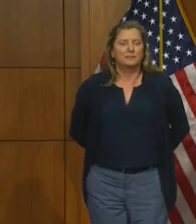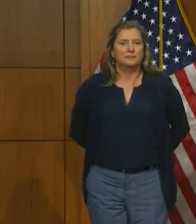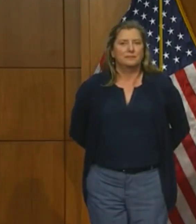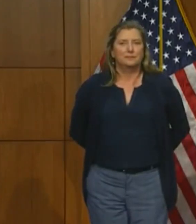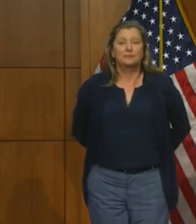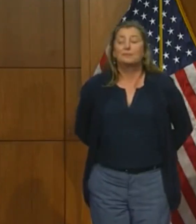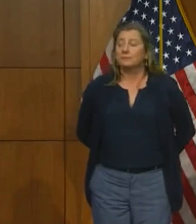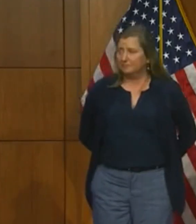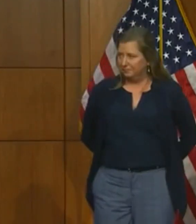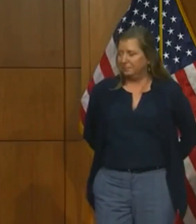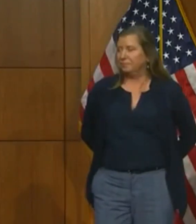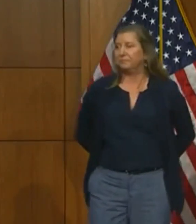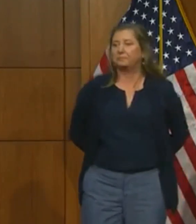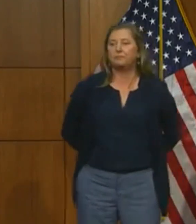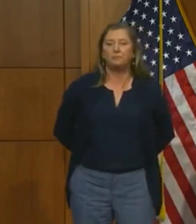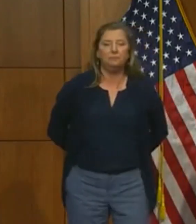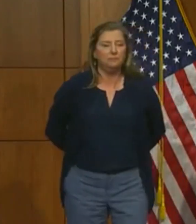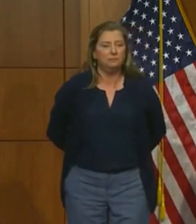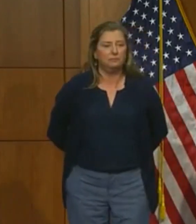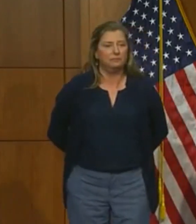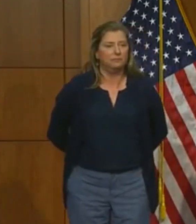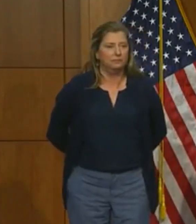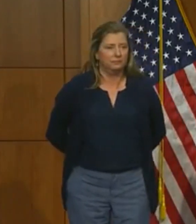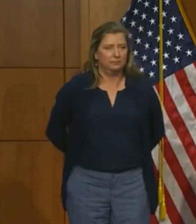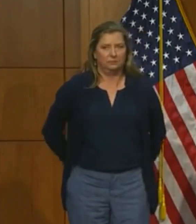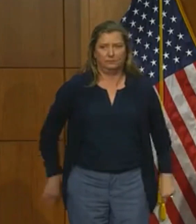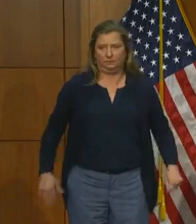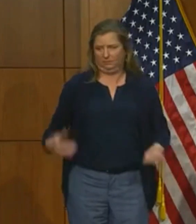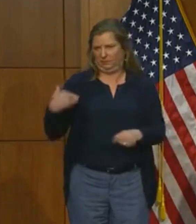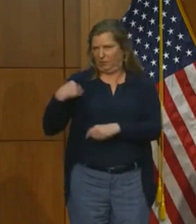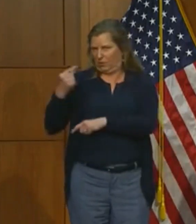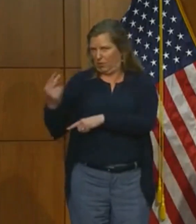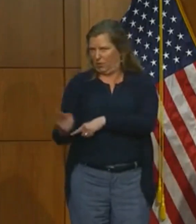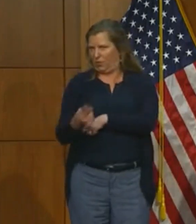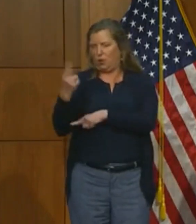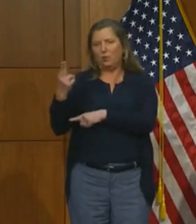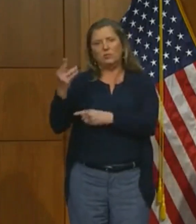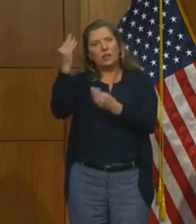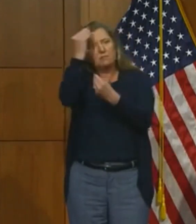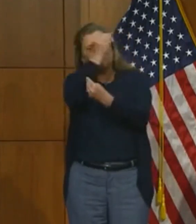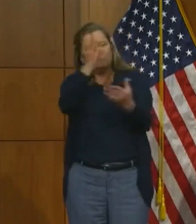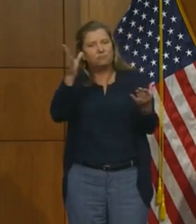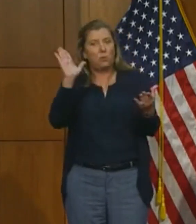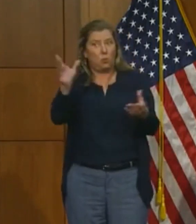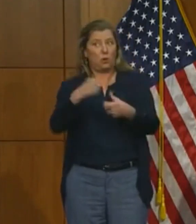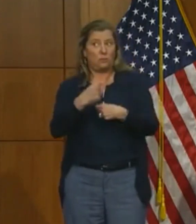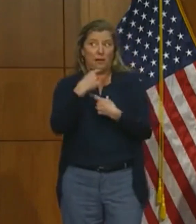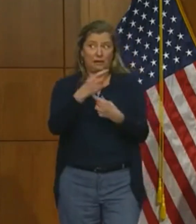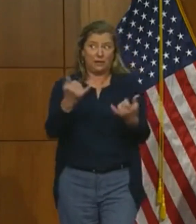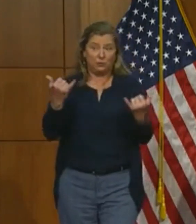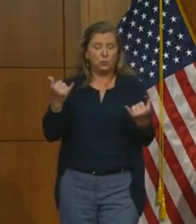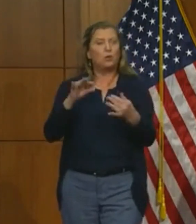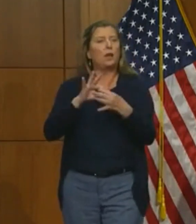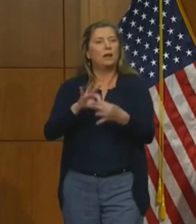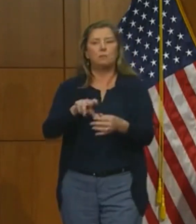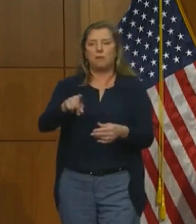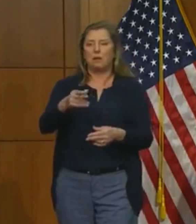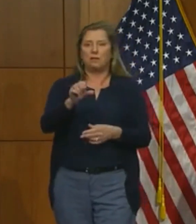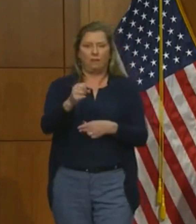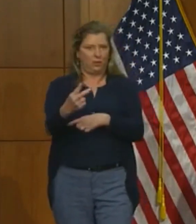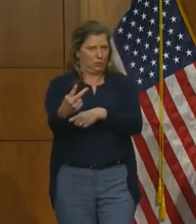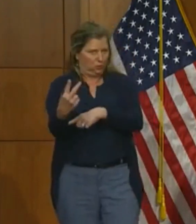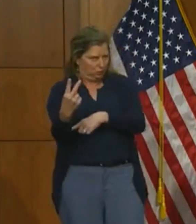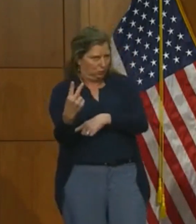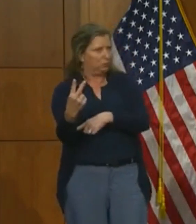On Thursday, I told Virginians that we would be making an announcement today regarding phase two.